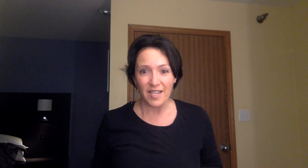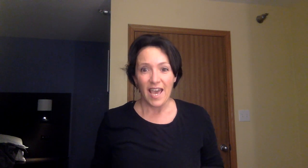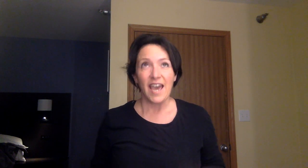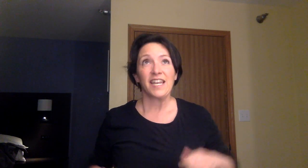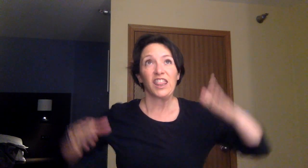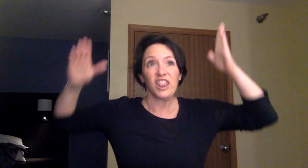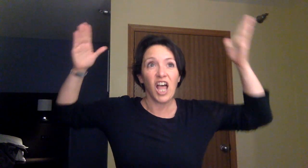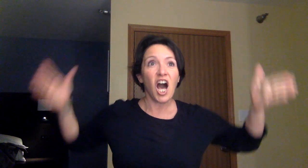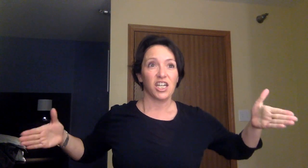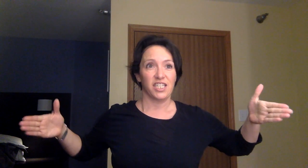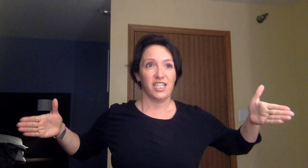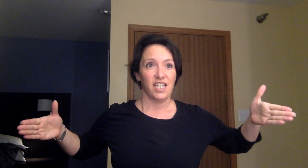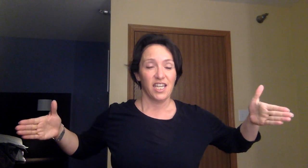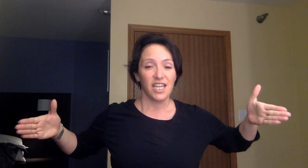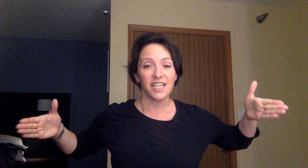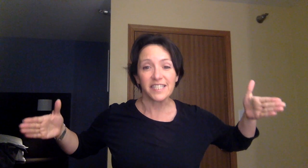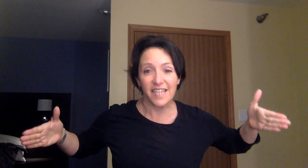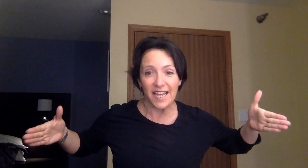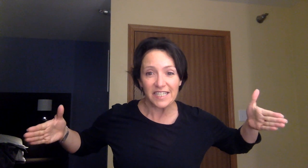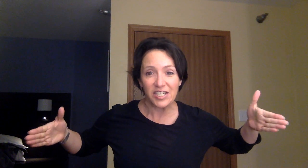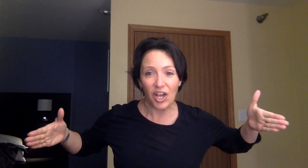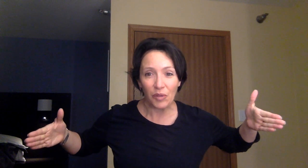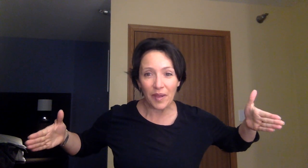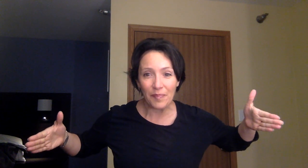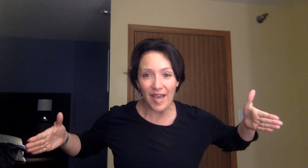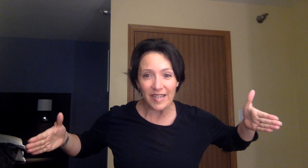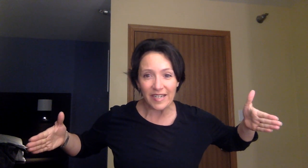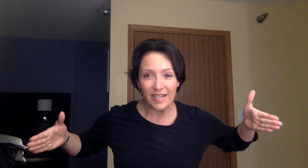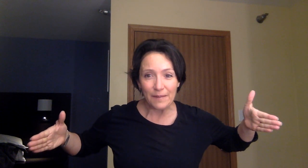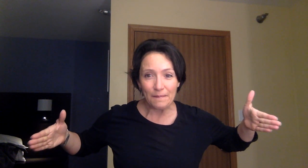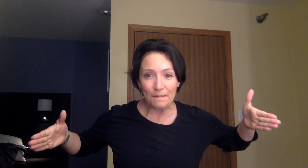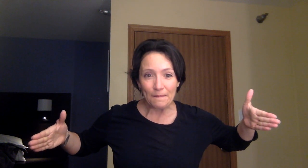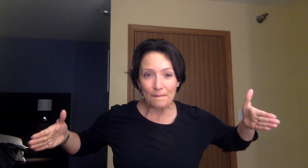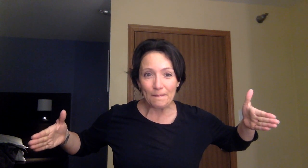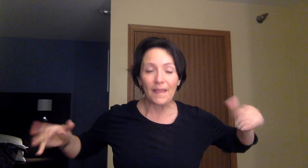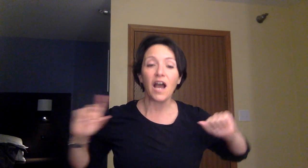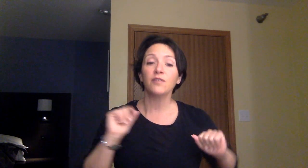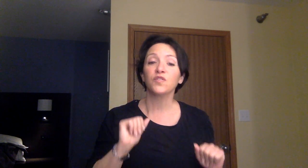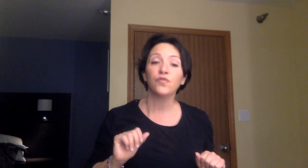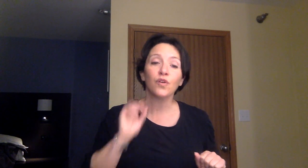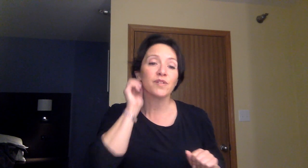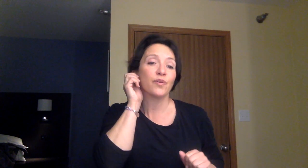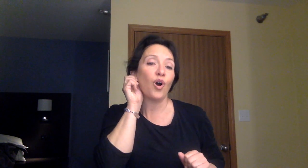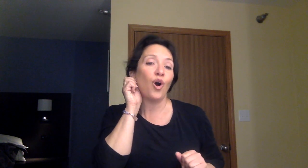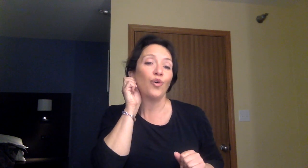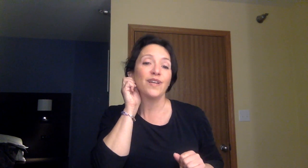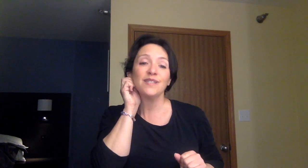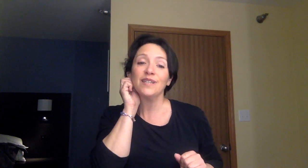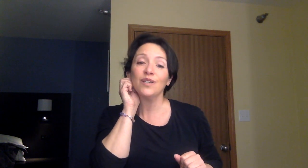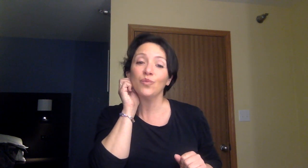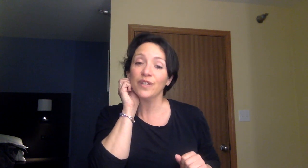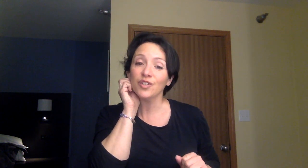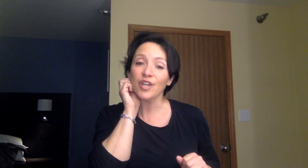and locked in a tent on my bed. I was informed I would always need a wheelchair